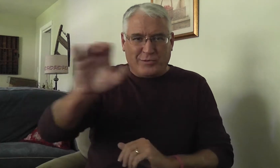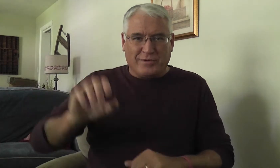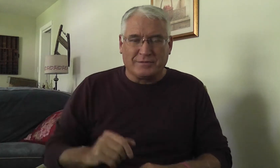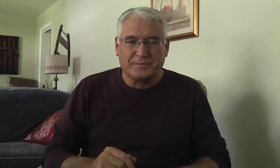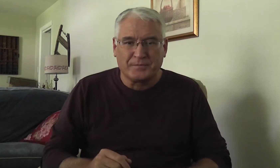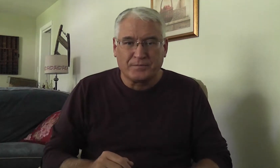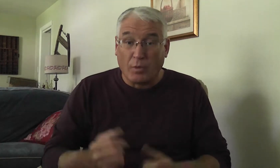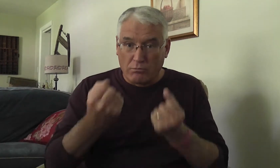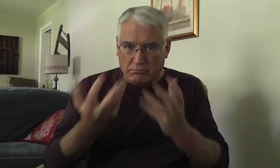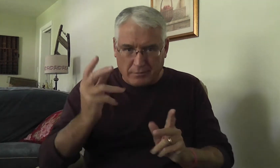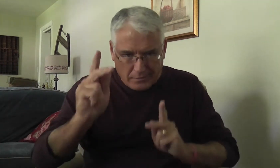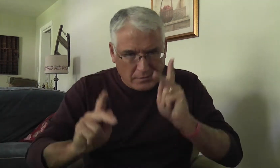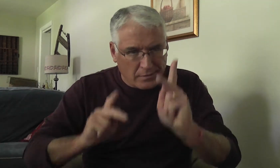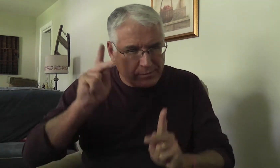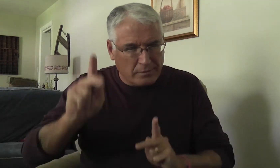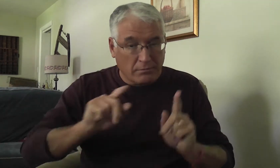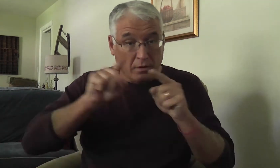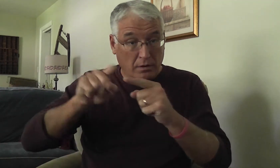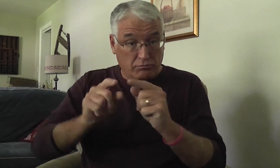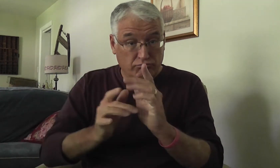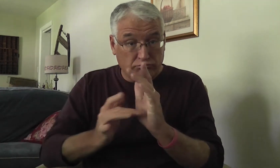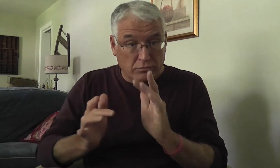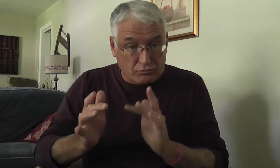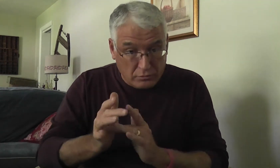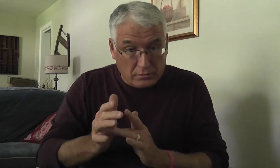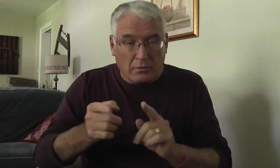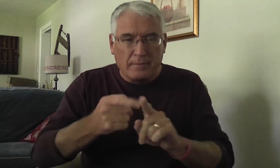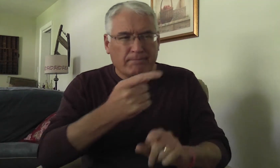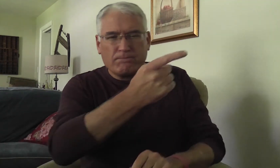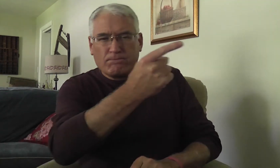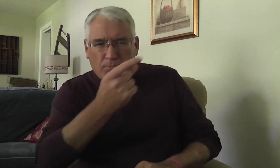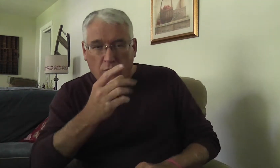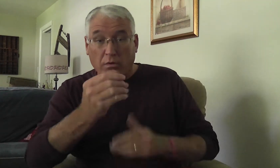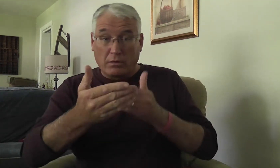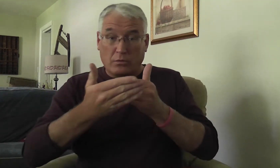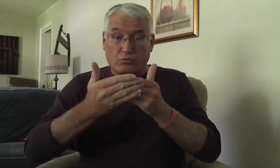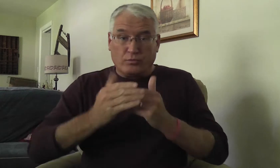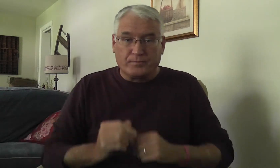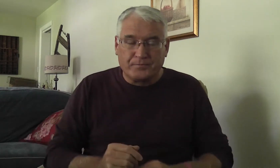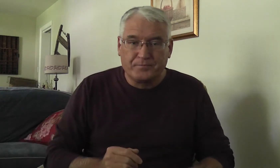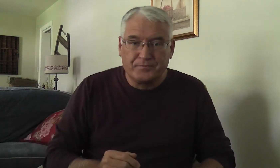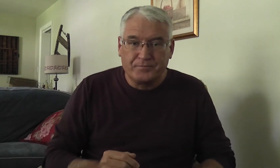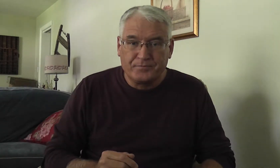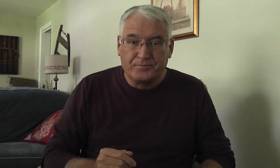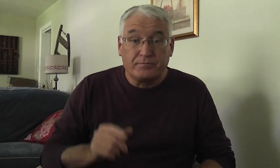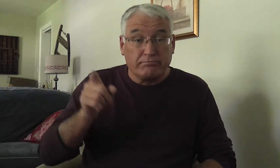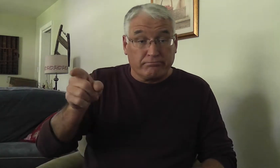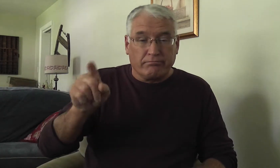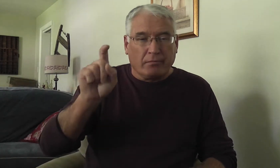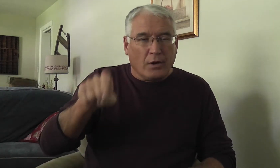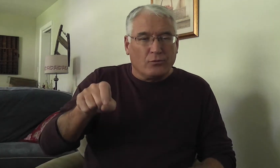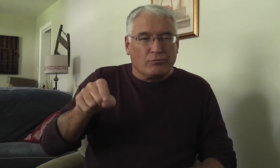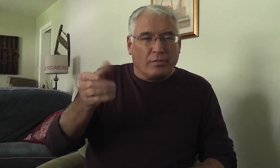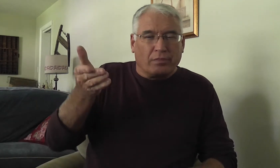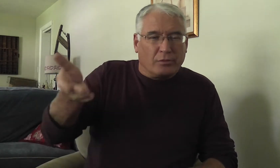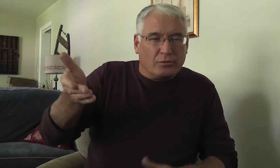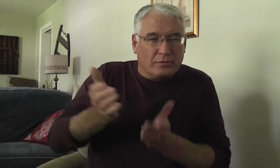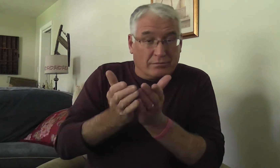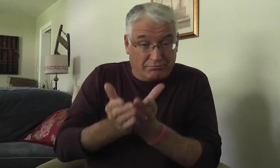Messiah who died on the cross for us. Many people were coming to Jesus from near and far. There were so